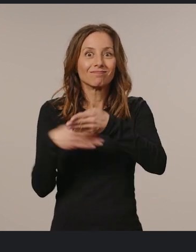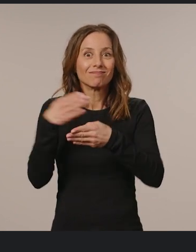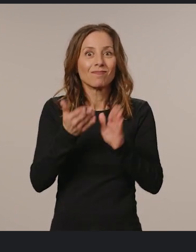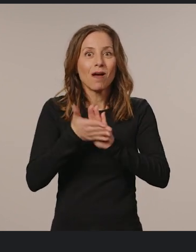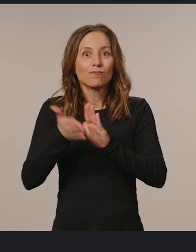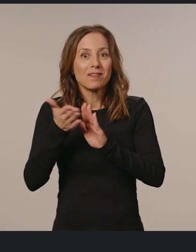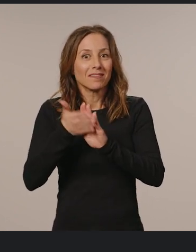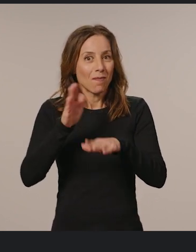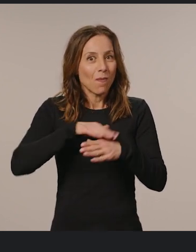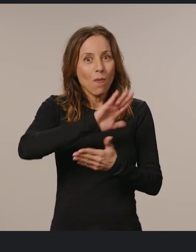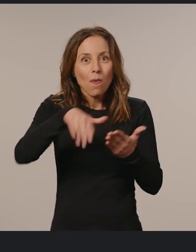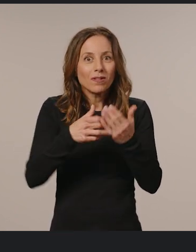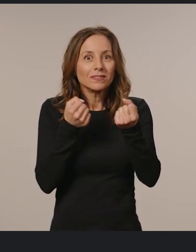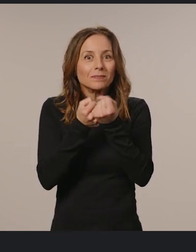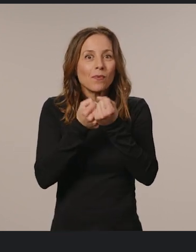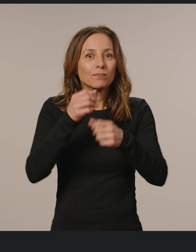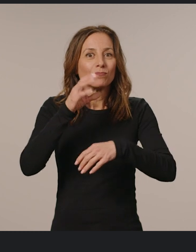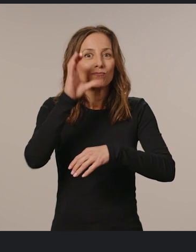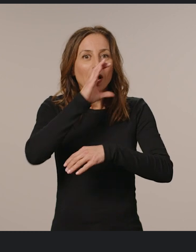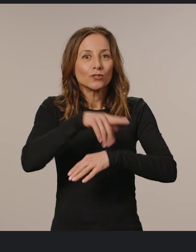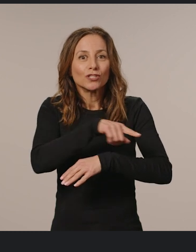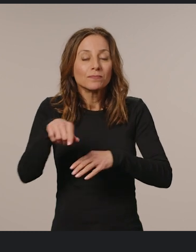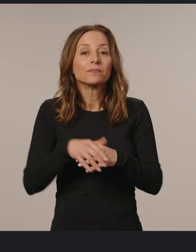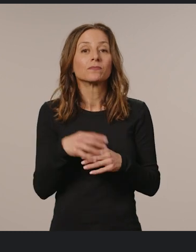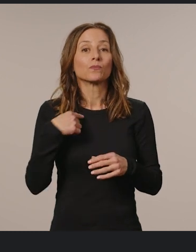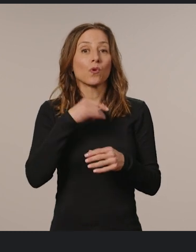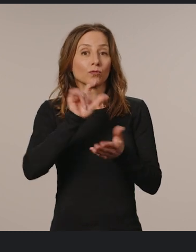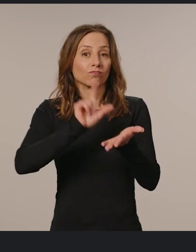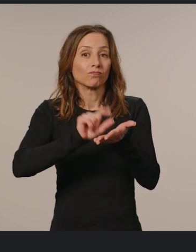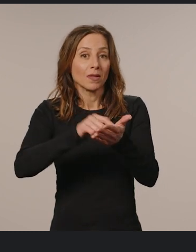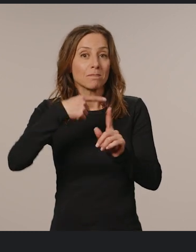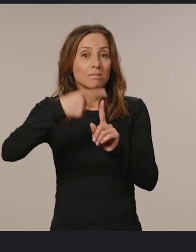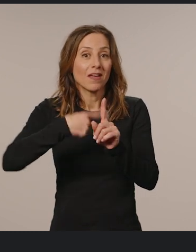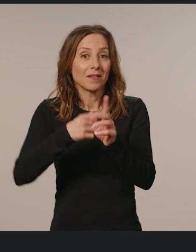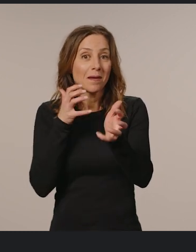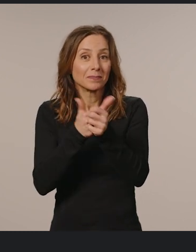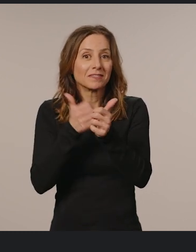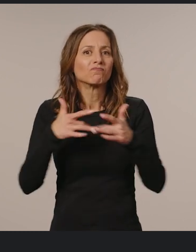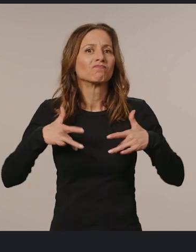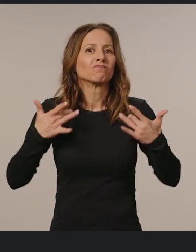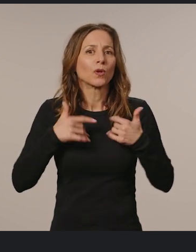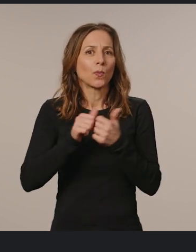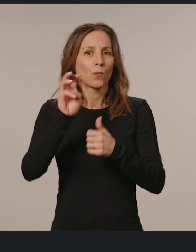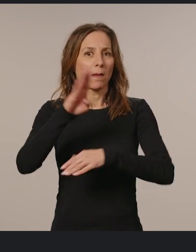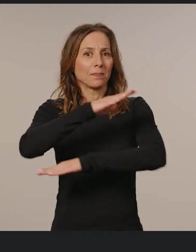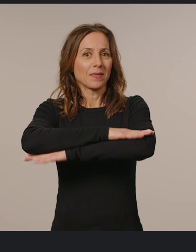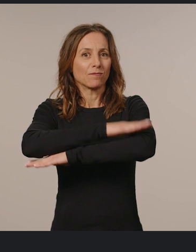supported by all major browsers. We also publish monthly updates on what's going on on the web platform from experimental